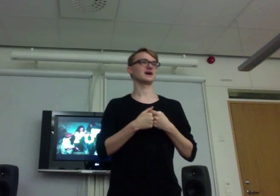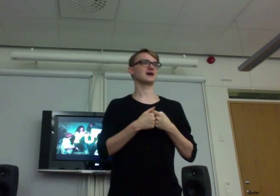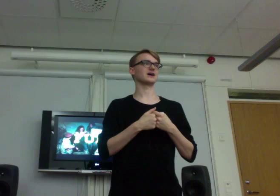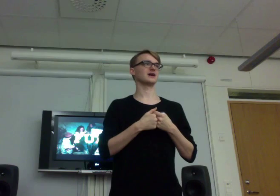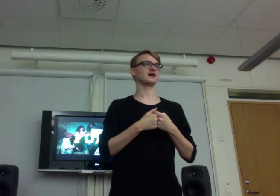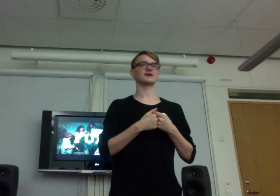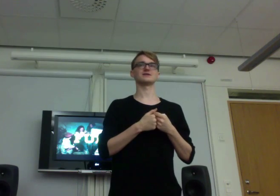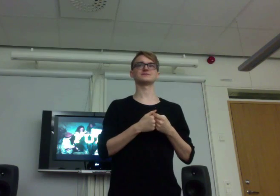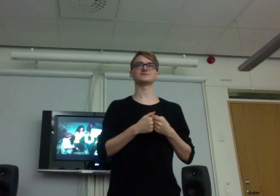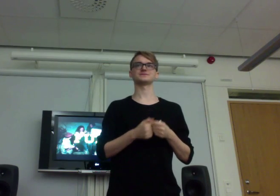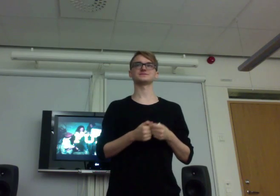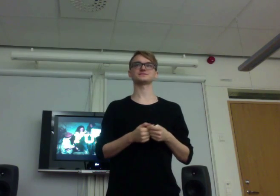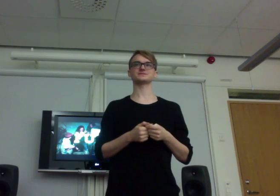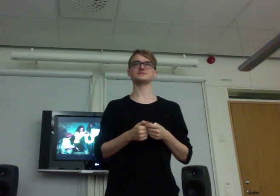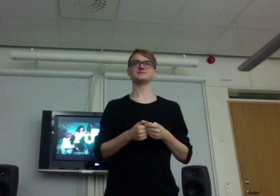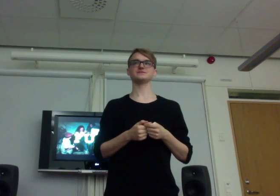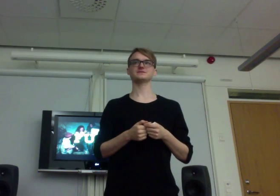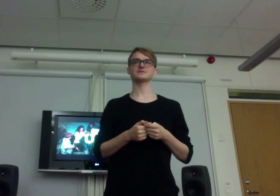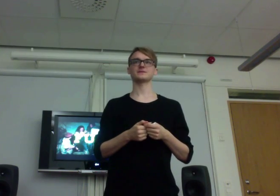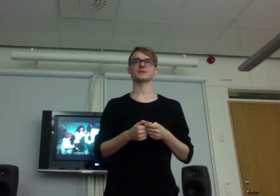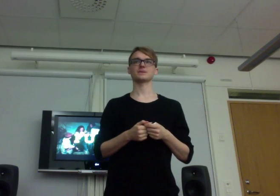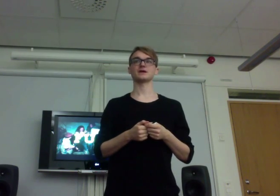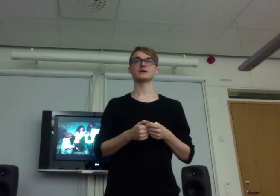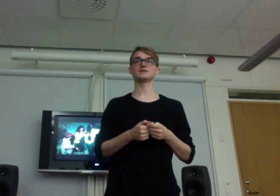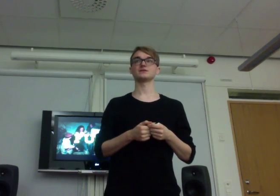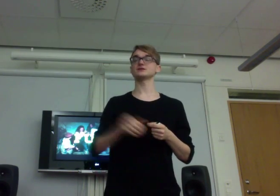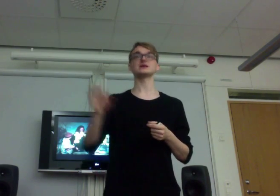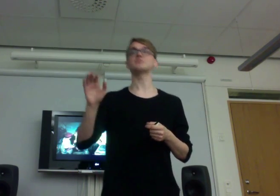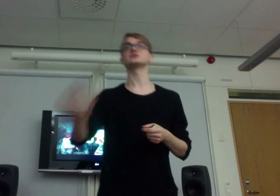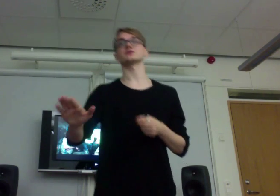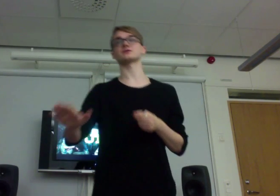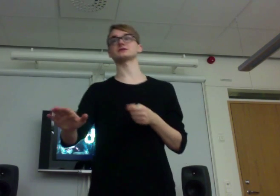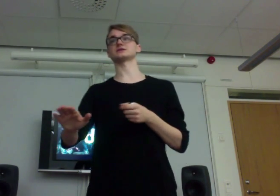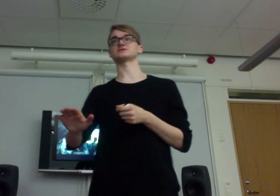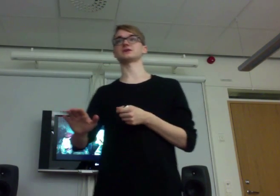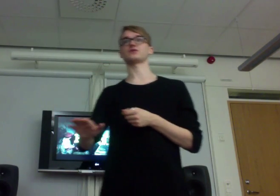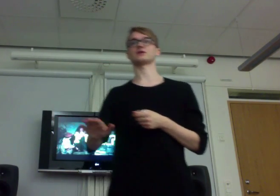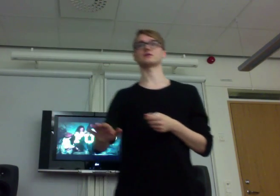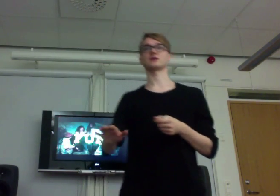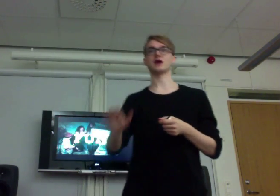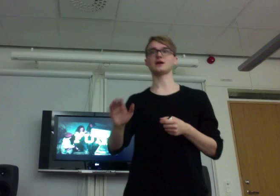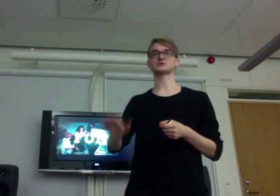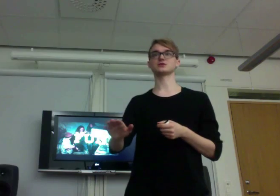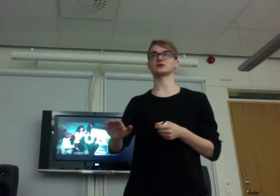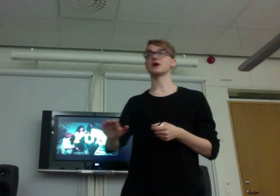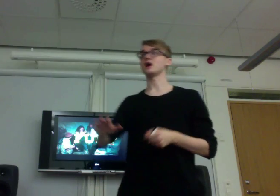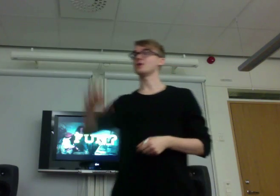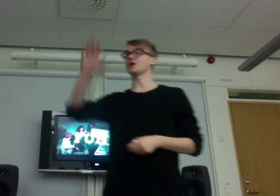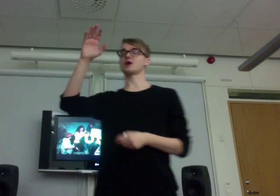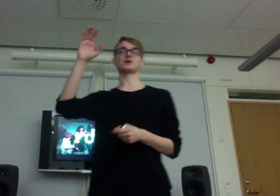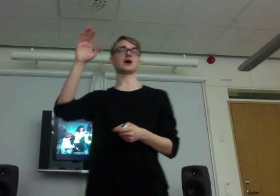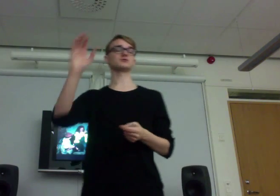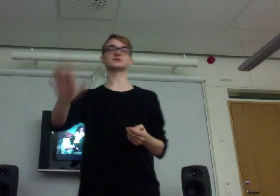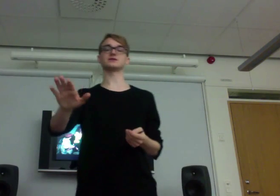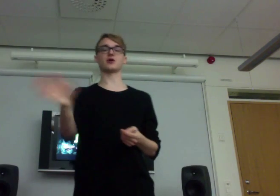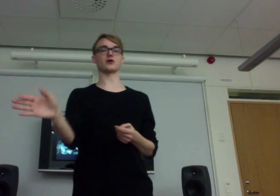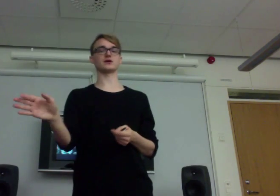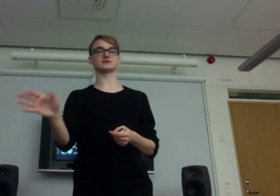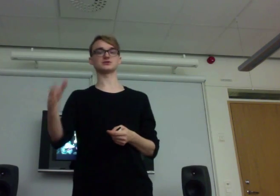Well, there should be a sort of sense of safety, is this? There is absolutely a sense of safety. Absolutely. I would say there are organizers who